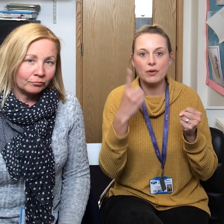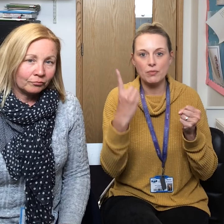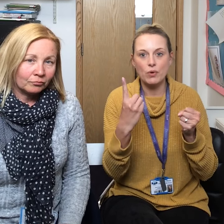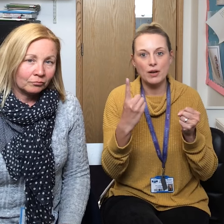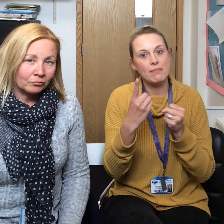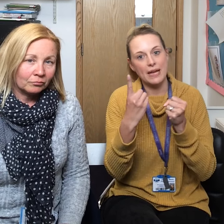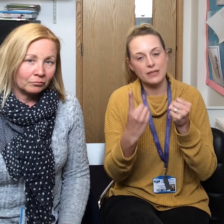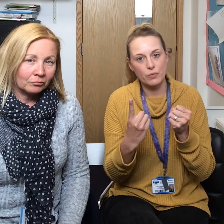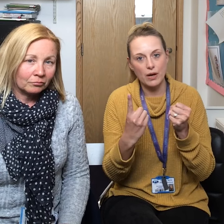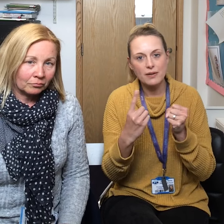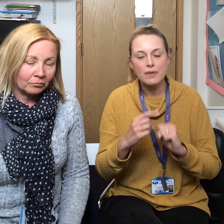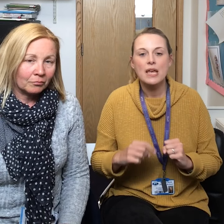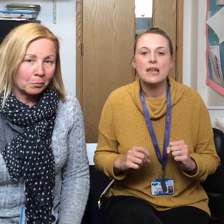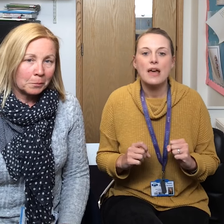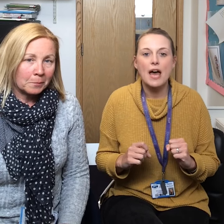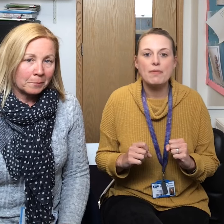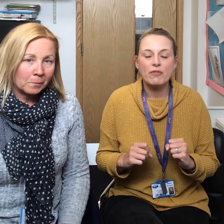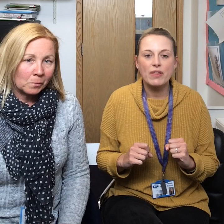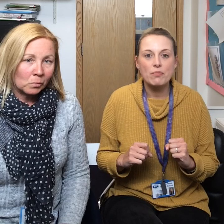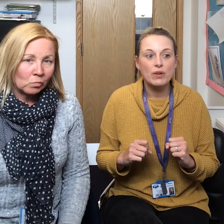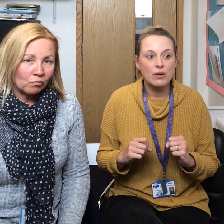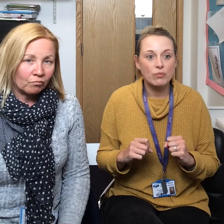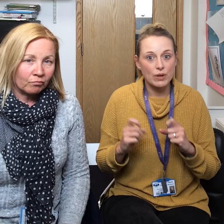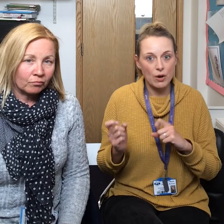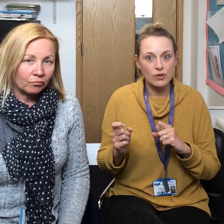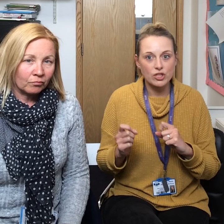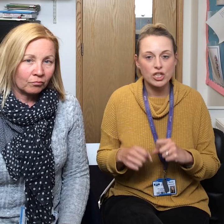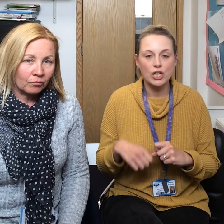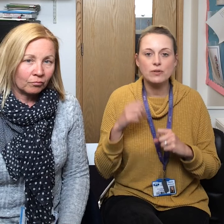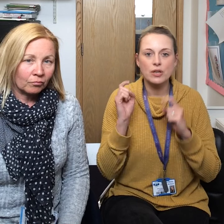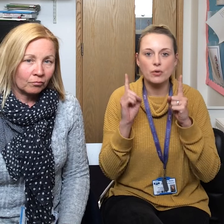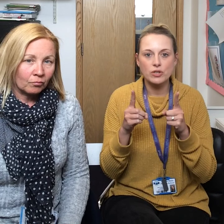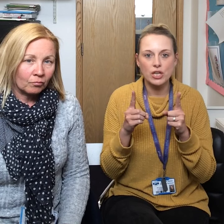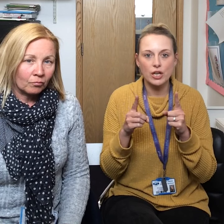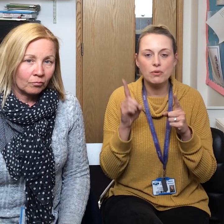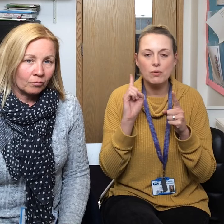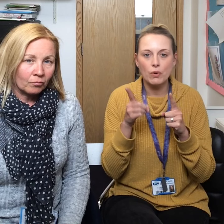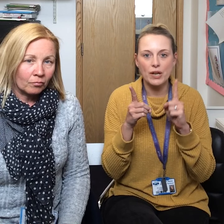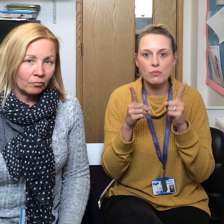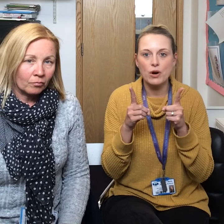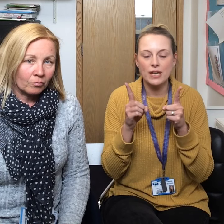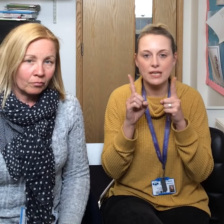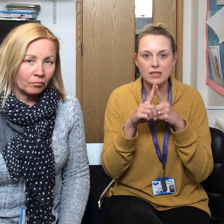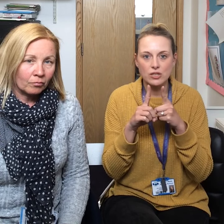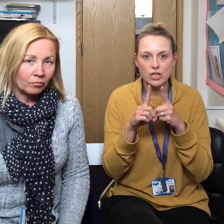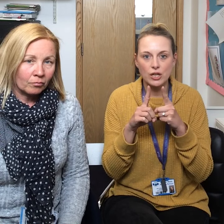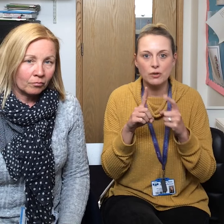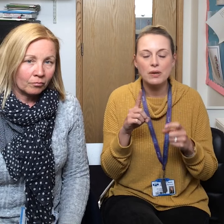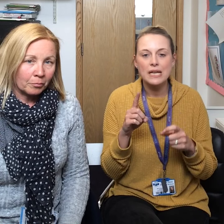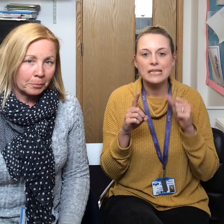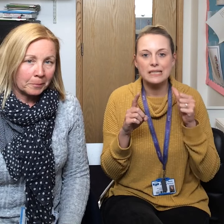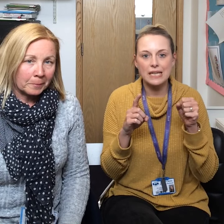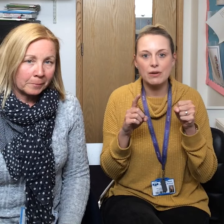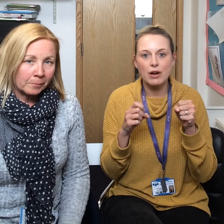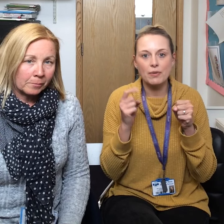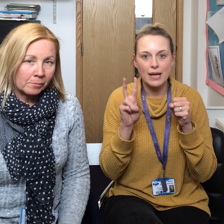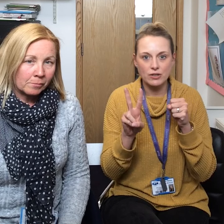and one makes one. If then we go on to two. So two, one and one is two. Zero and